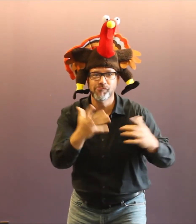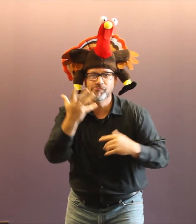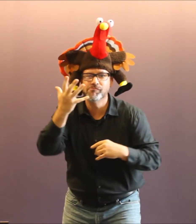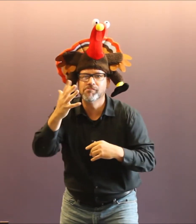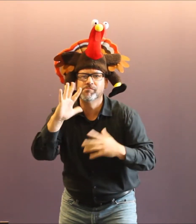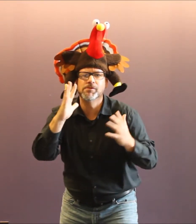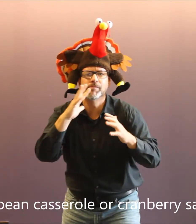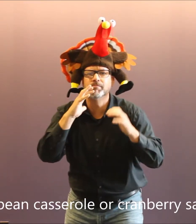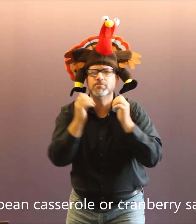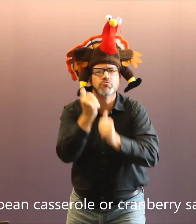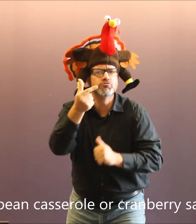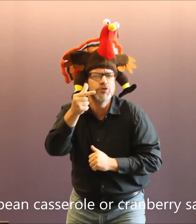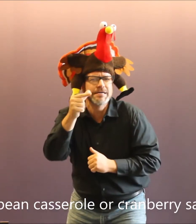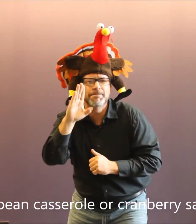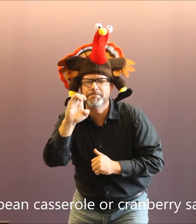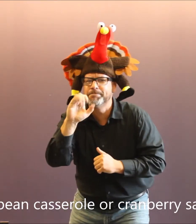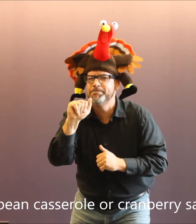Do you make the best pumpkin pie?